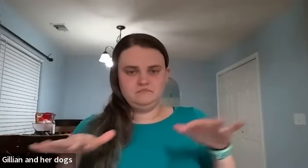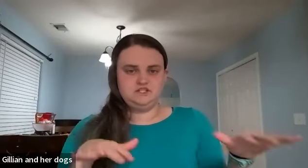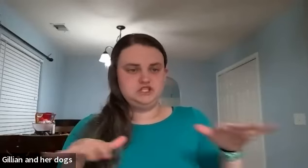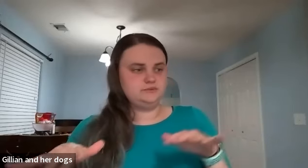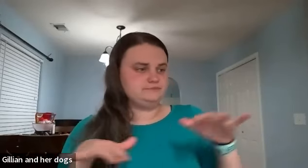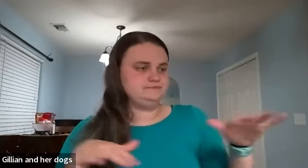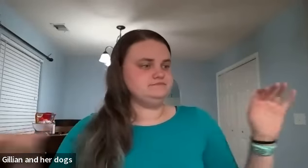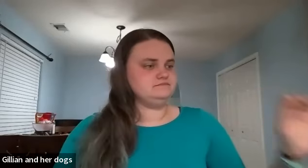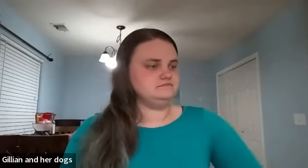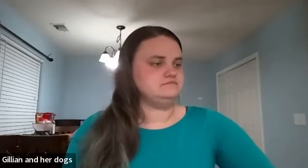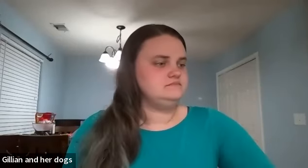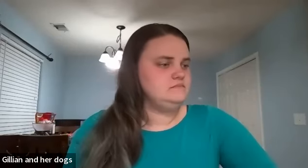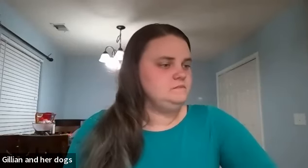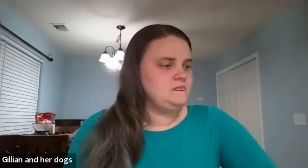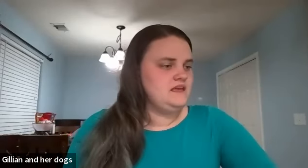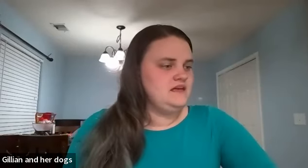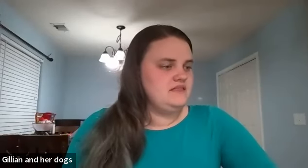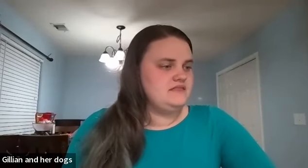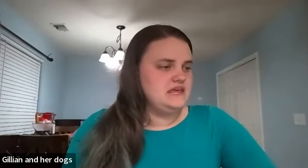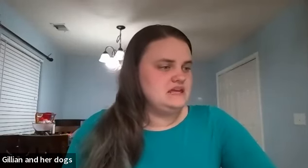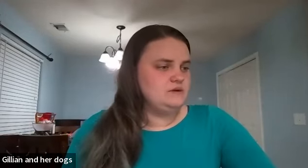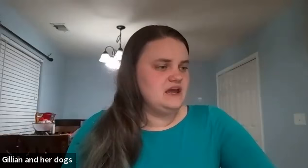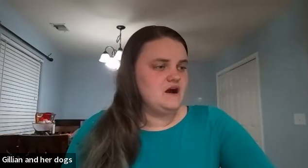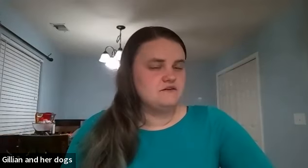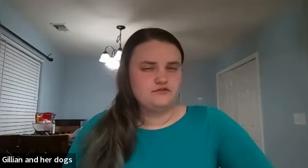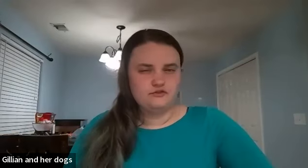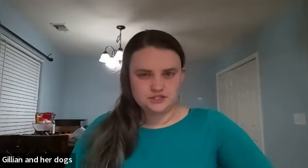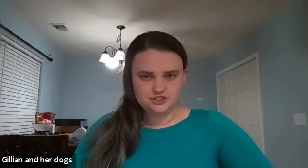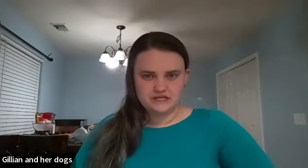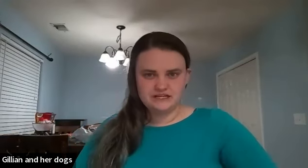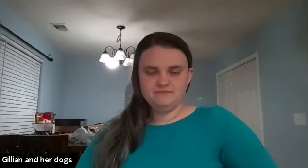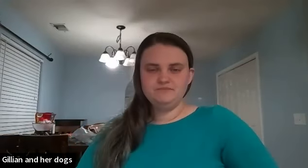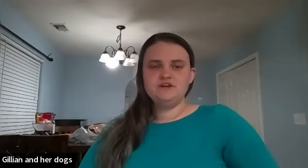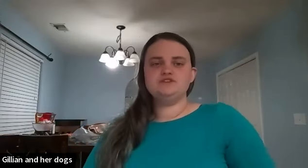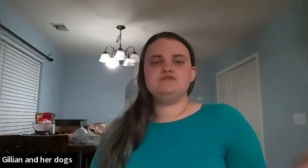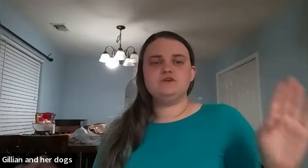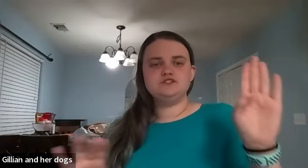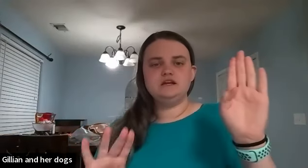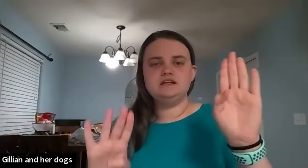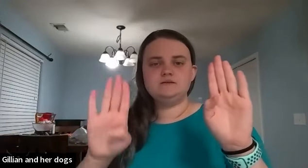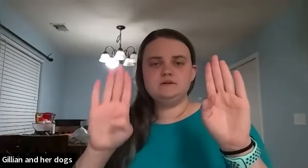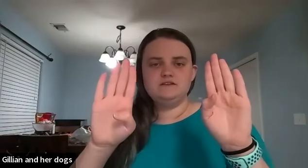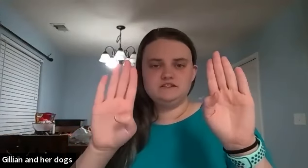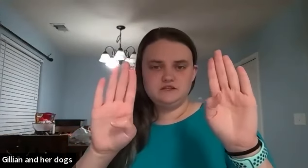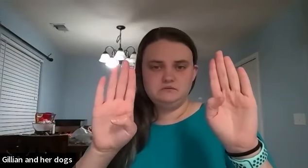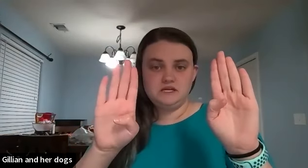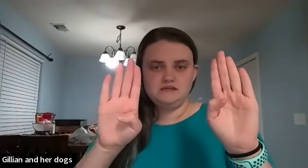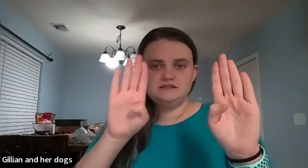chill chill chill then we have frustrated so frustrated is going to be these two b's